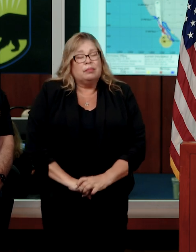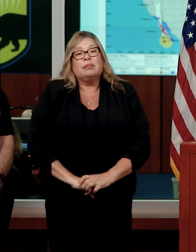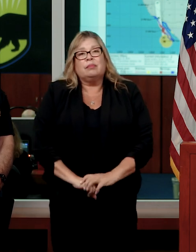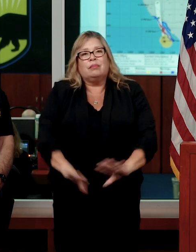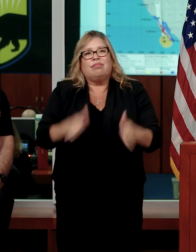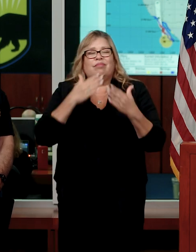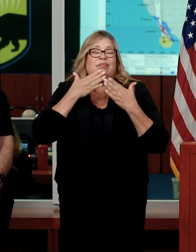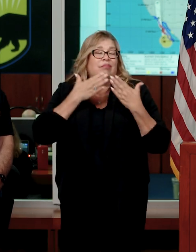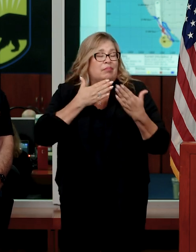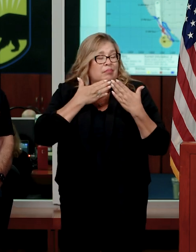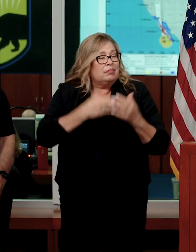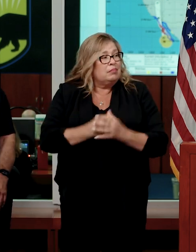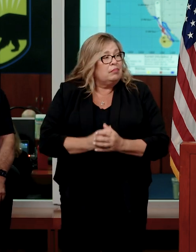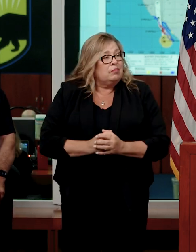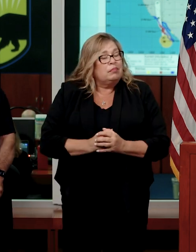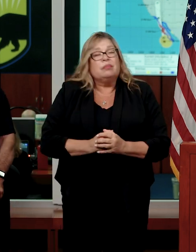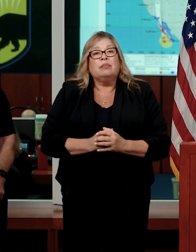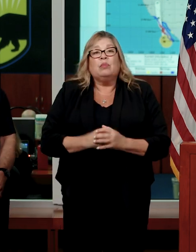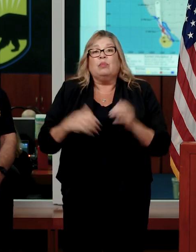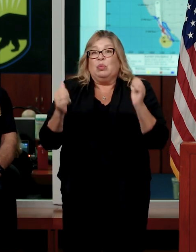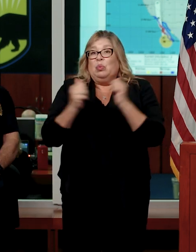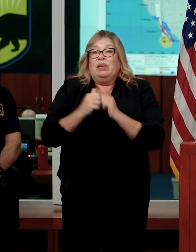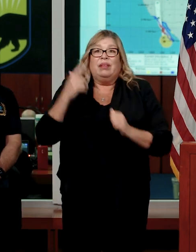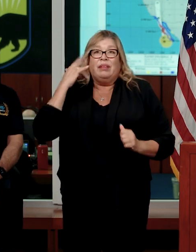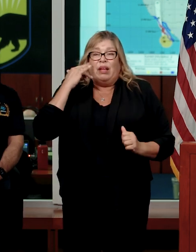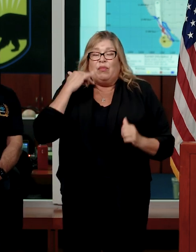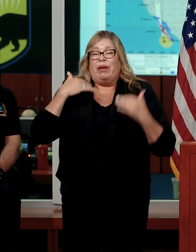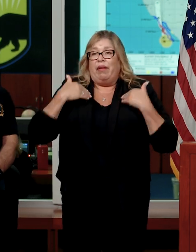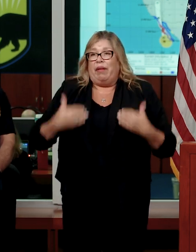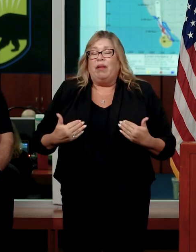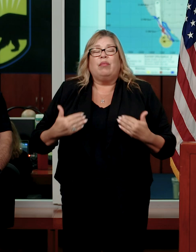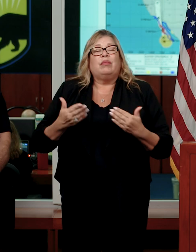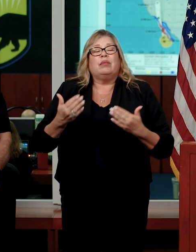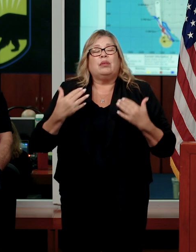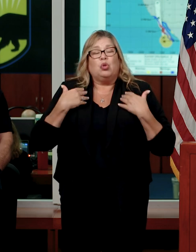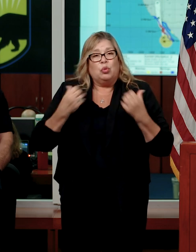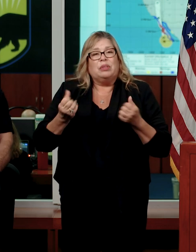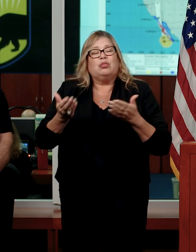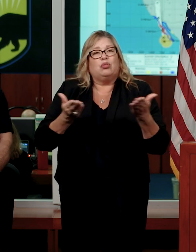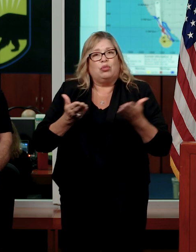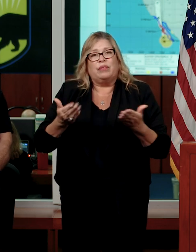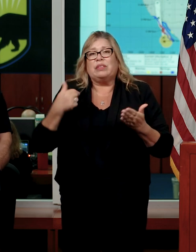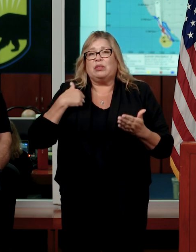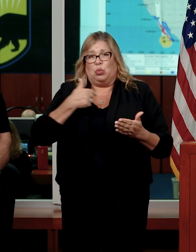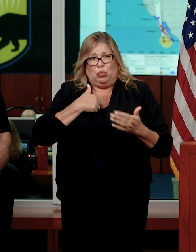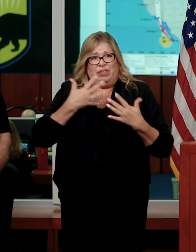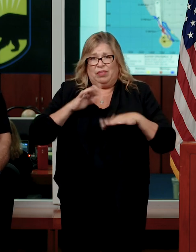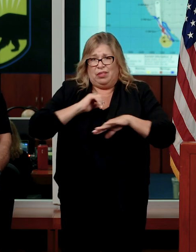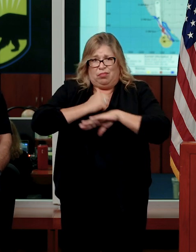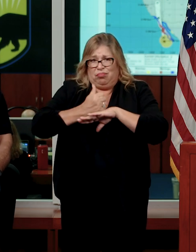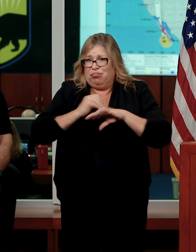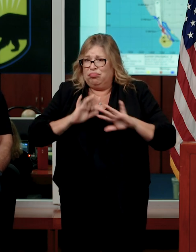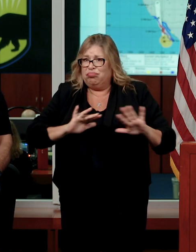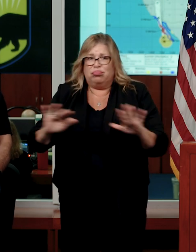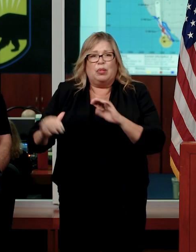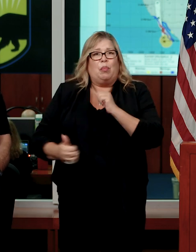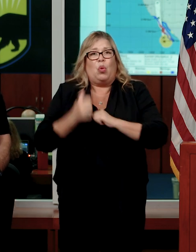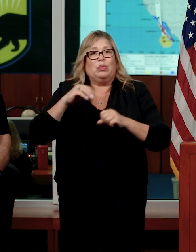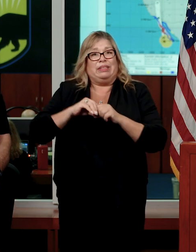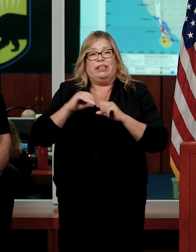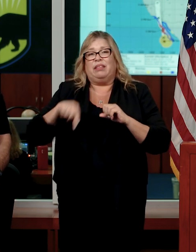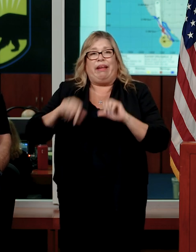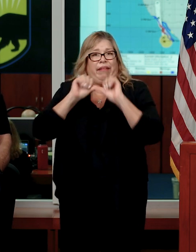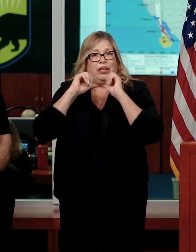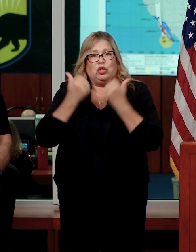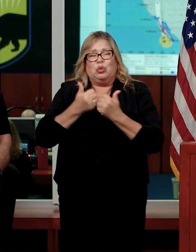Thank you, Director. With the California Health and Human Services Agency, we've mobilized most of the departments within the agency, reaching